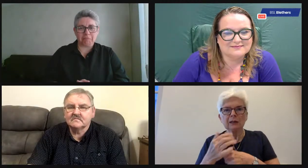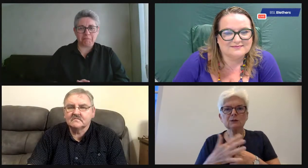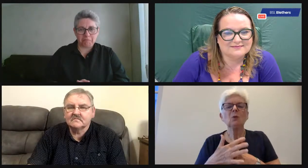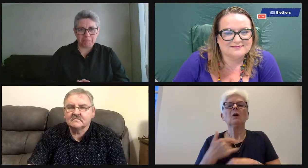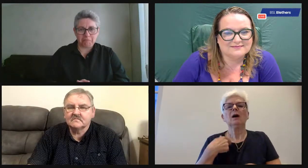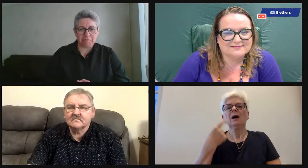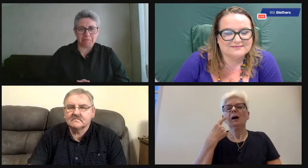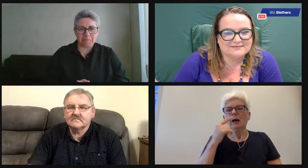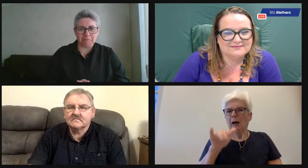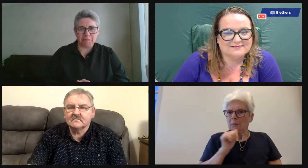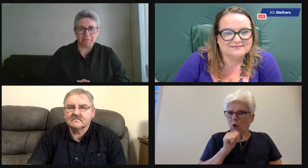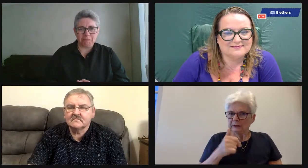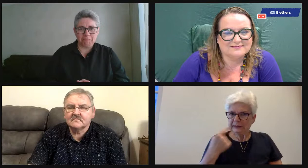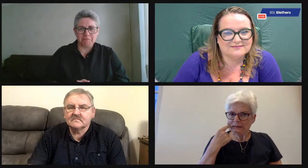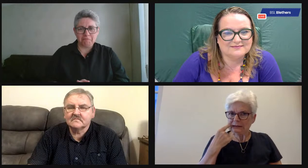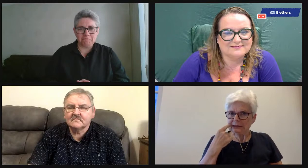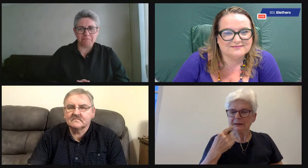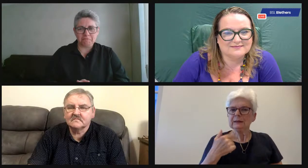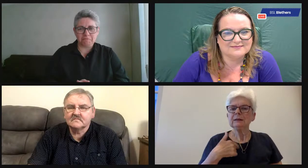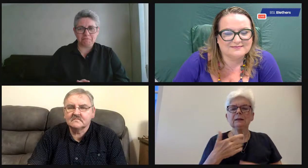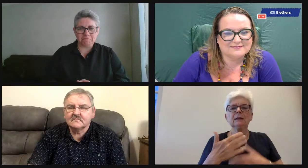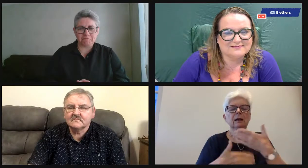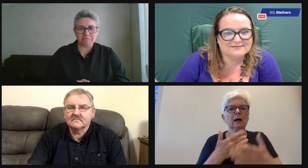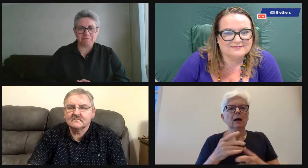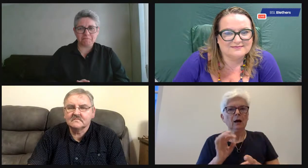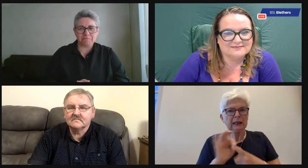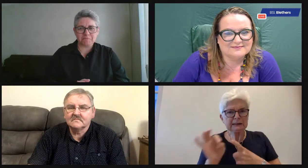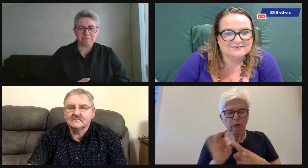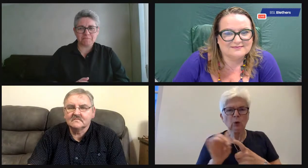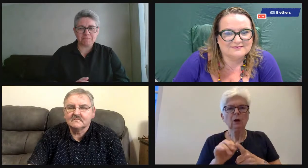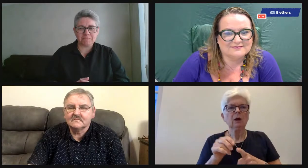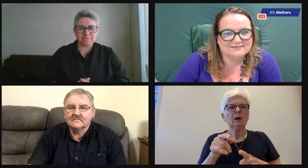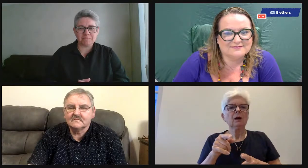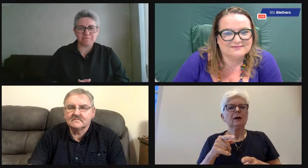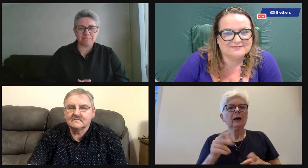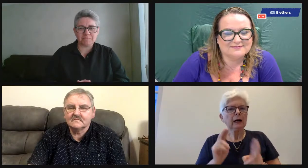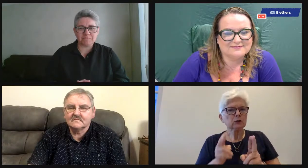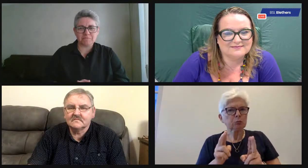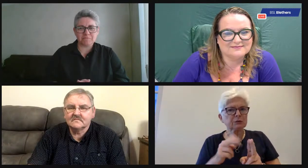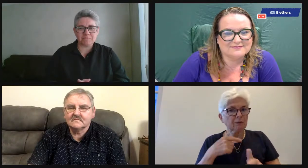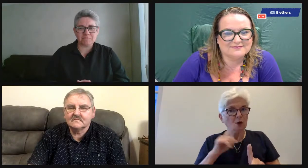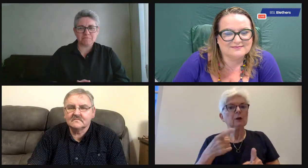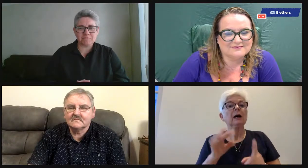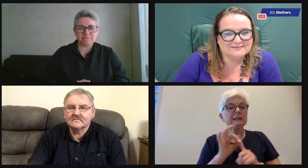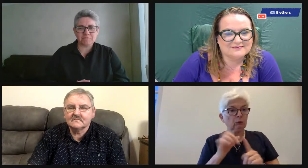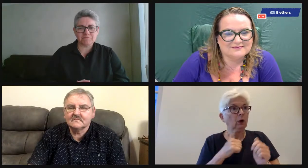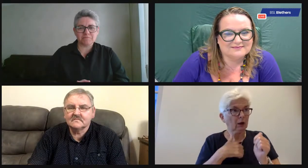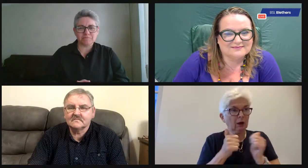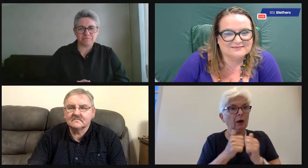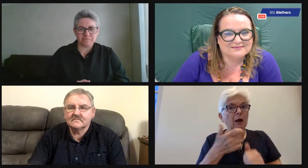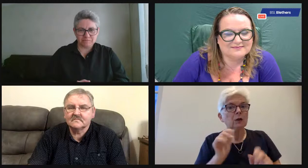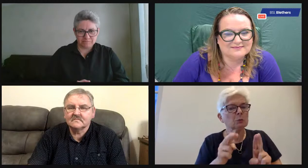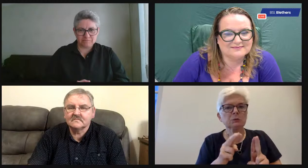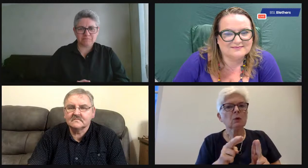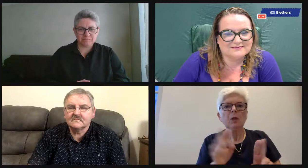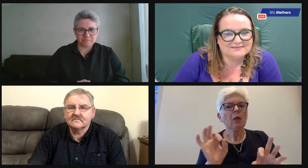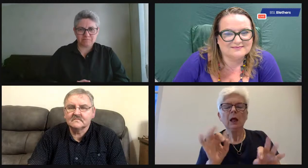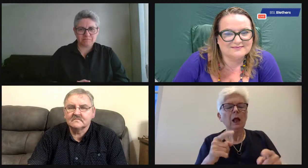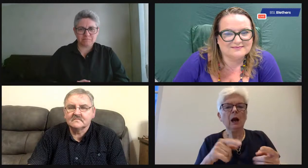And I thought, oh, yeah, I'd love to get involved in the Commonwealth Games. But it wasn't easy. You had to go along for an interview and we had an interpreter for the